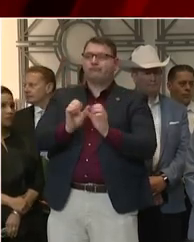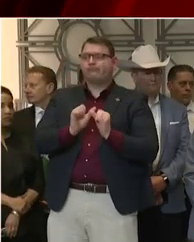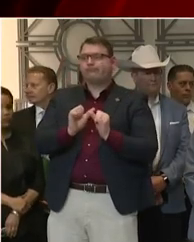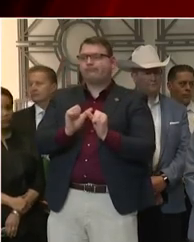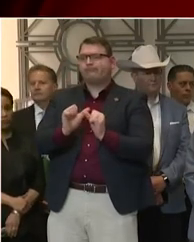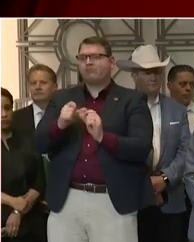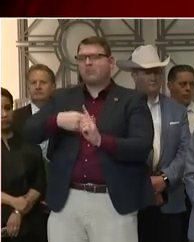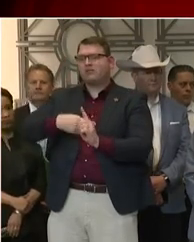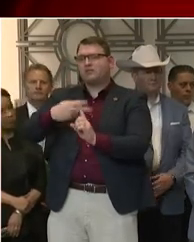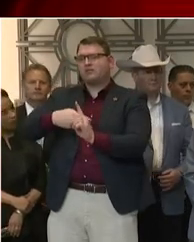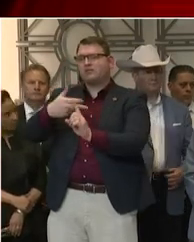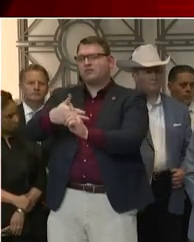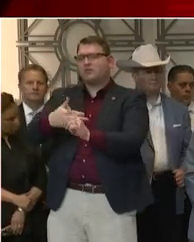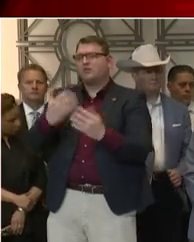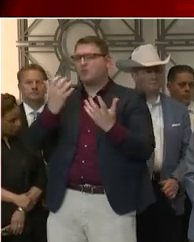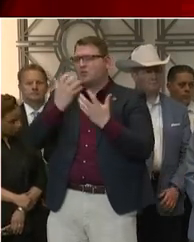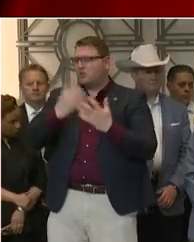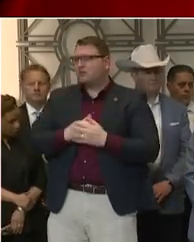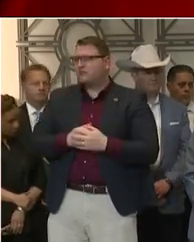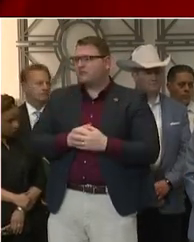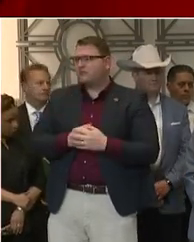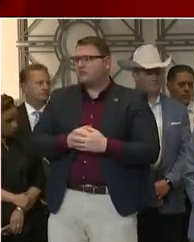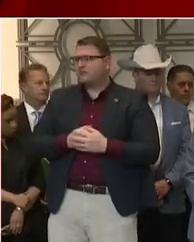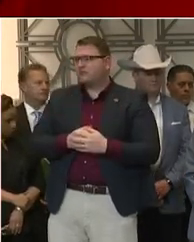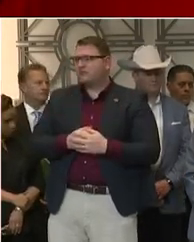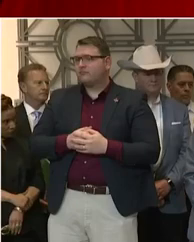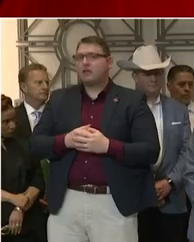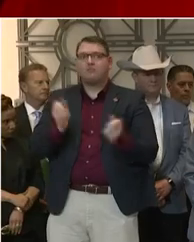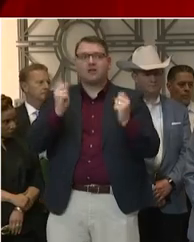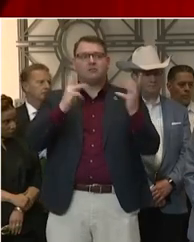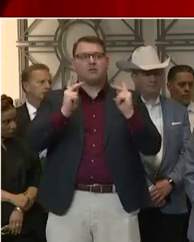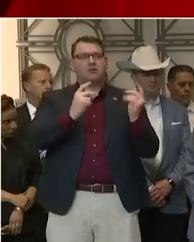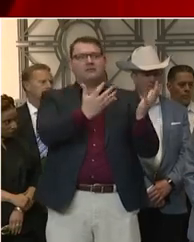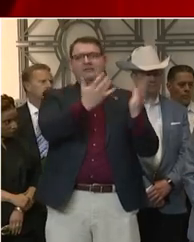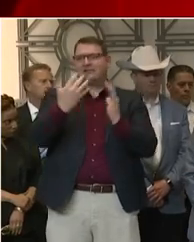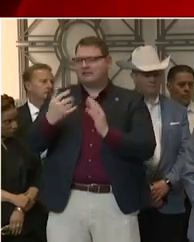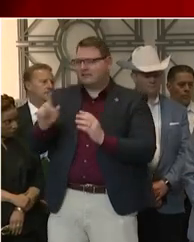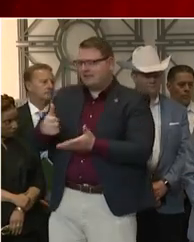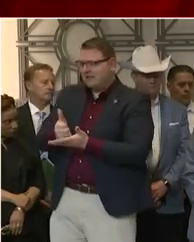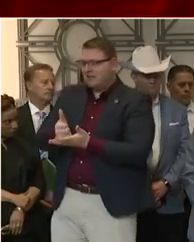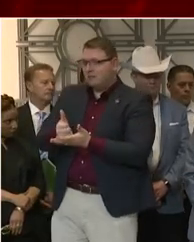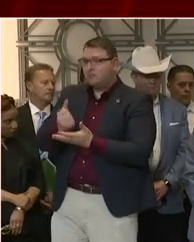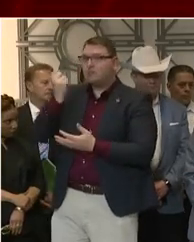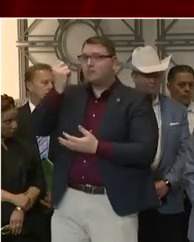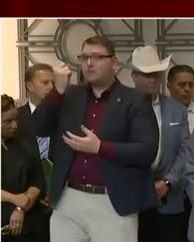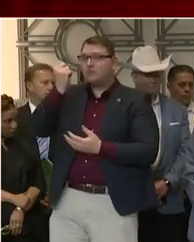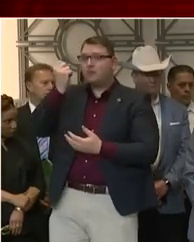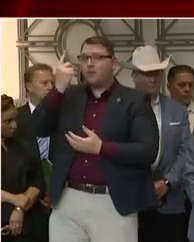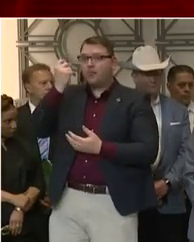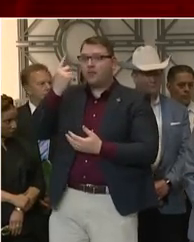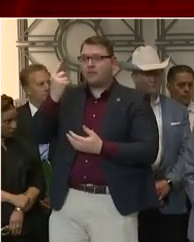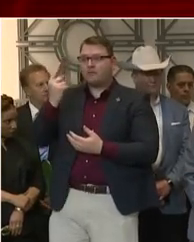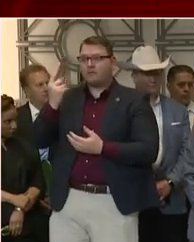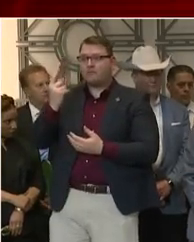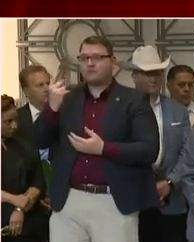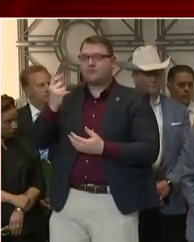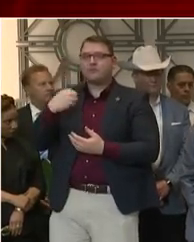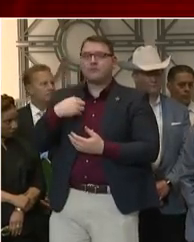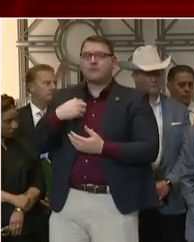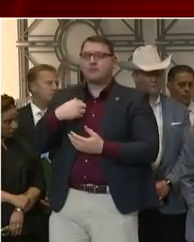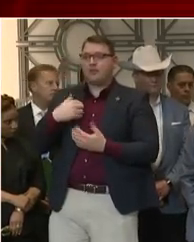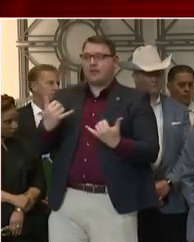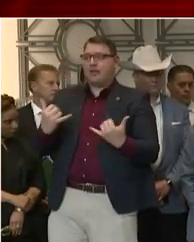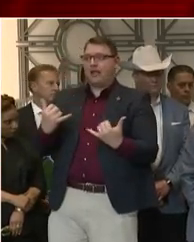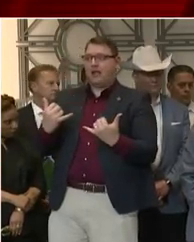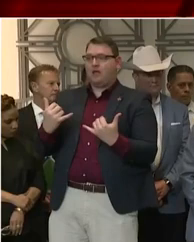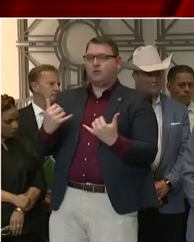point. Now, Tropical Storm Allison, we had no warning. And we were able to do it. So now we have a warning. We've been coordinating with the health systems, with the hospitals.